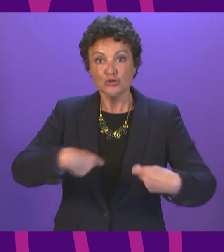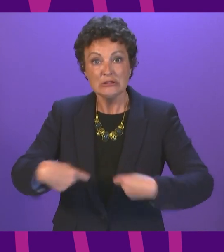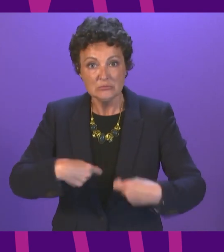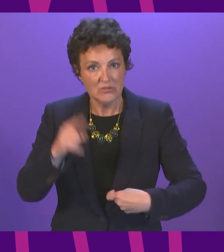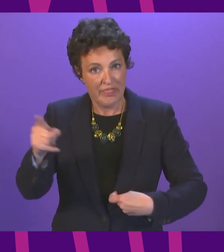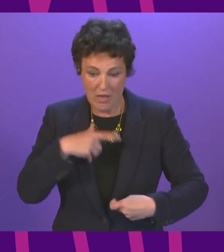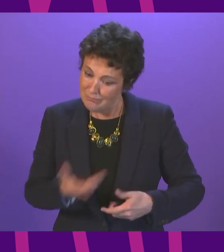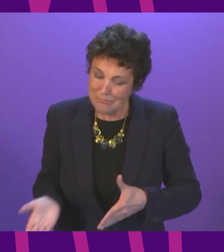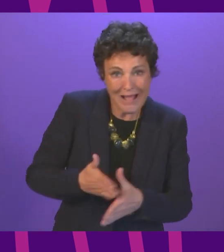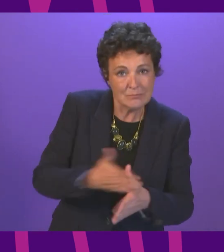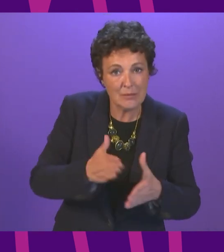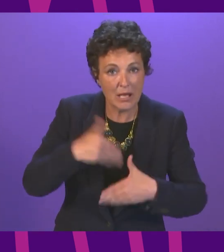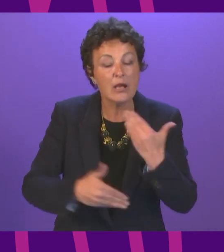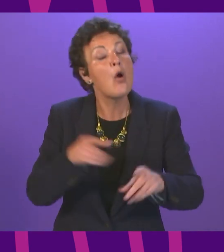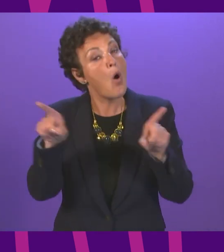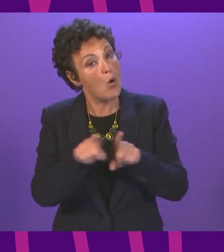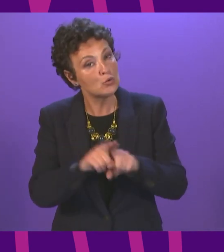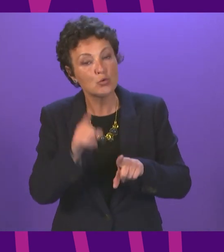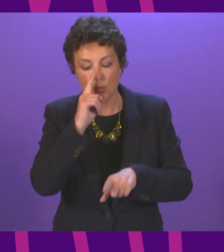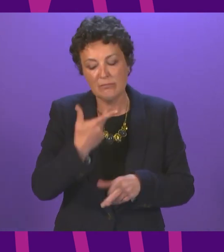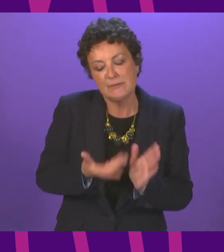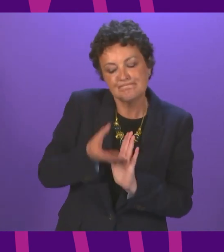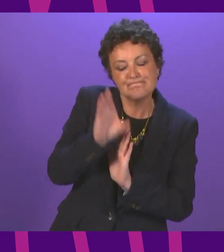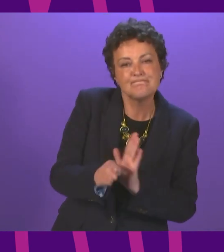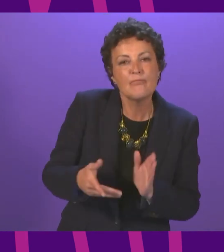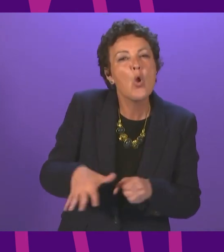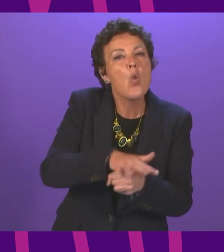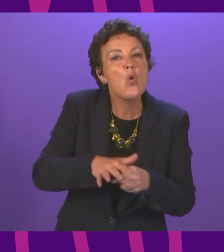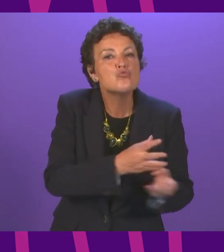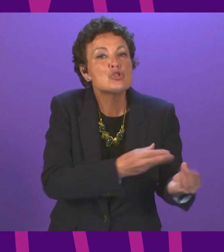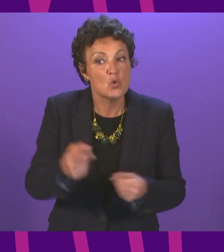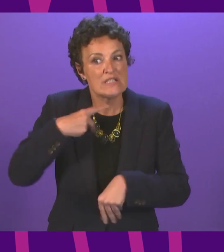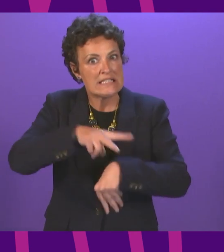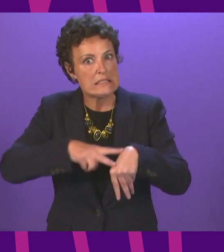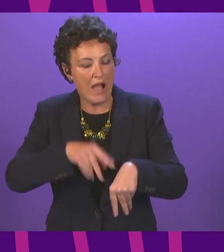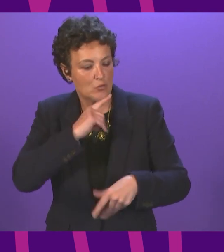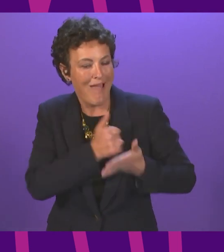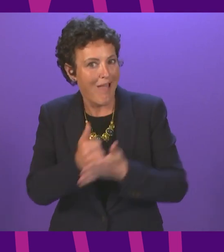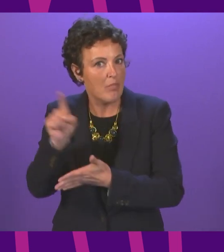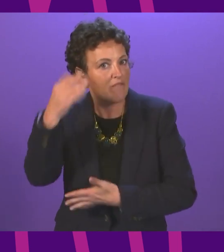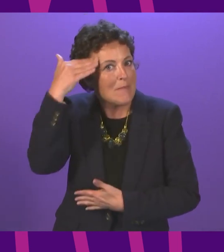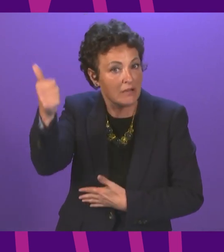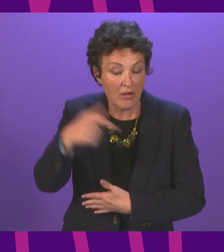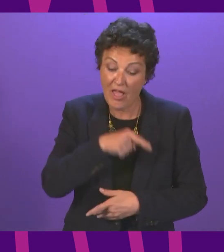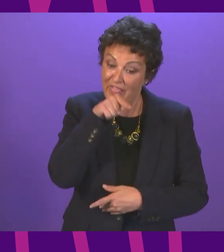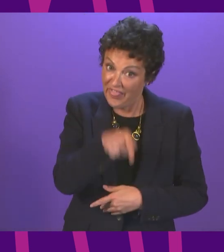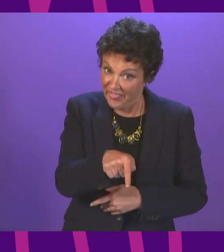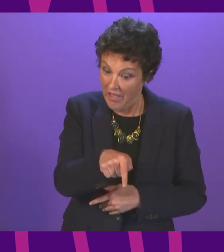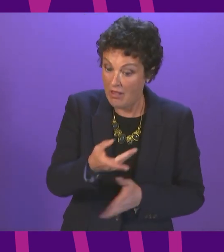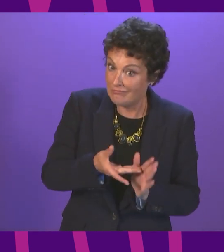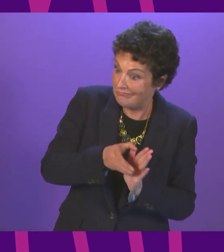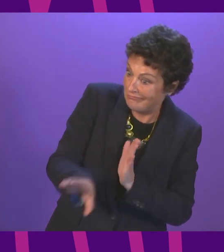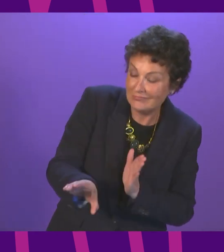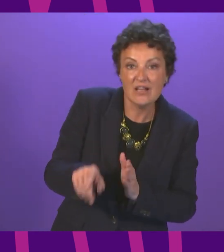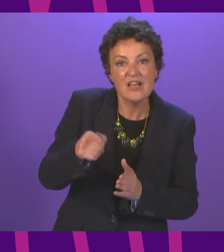staff, a range of wellbeing and mental health resources has been put in place locally, which staff tell us the value. These services are supplemented by national resources,